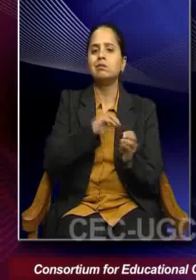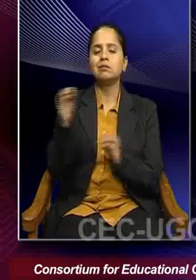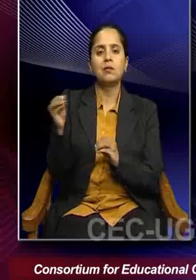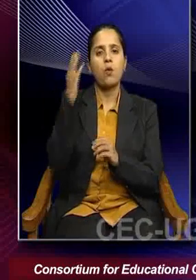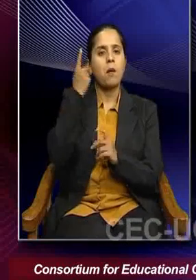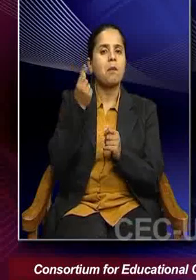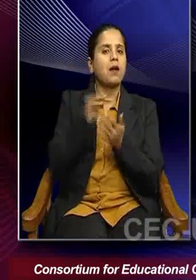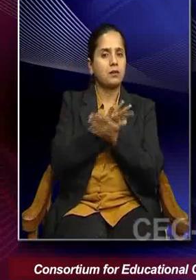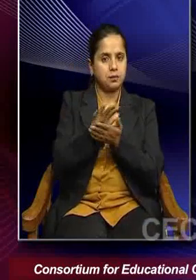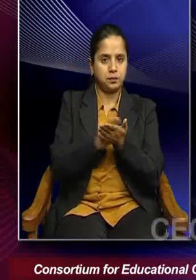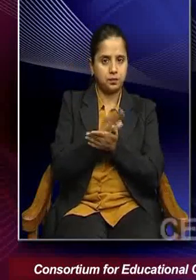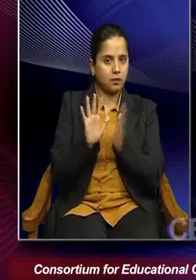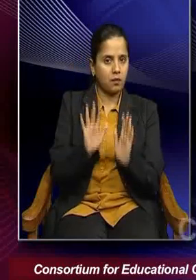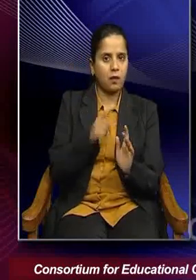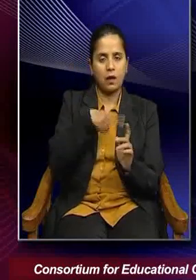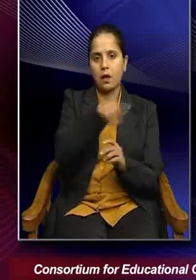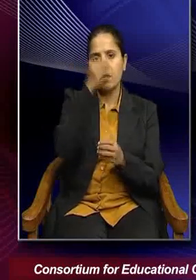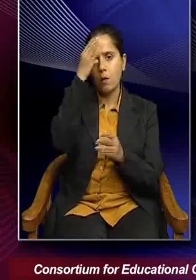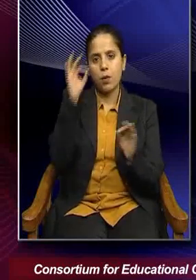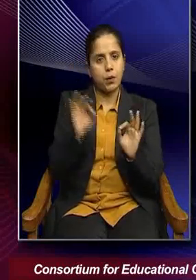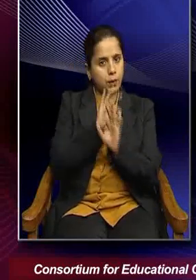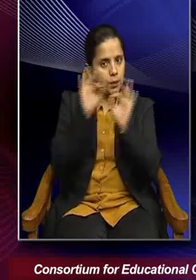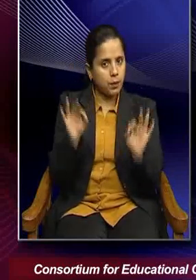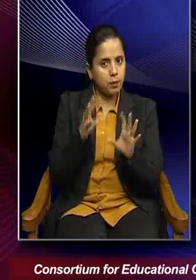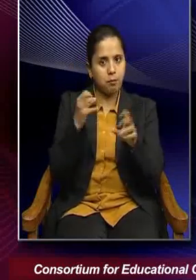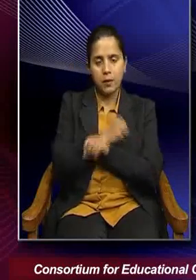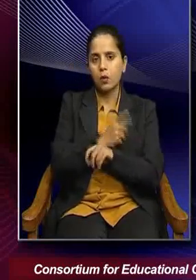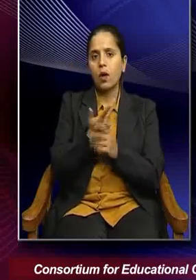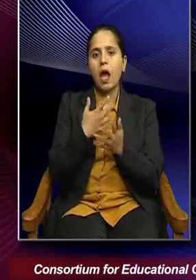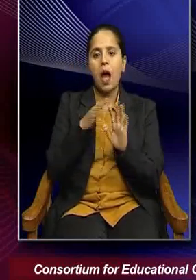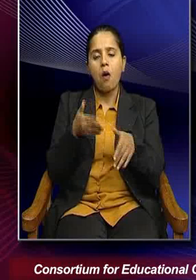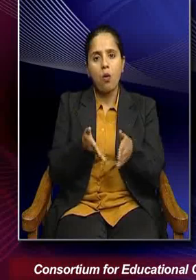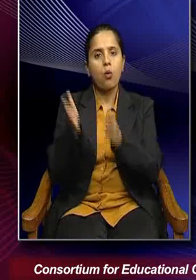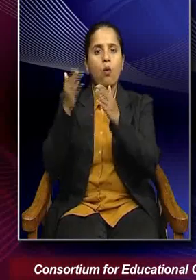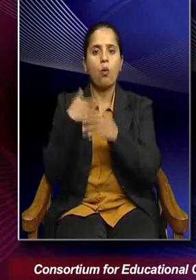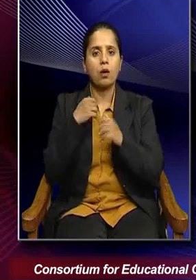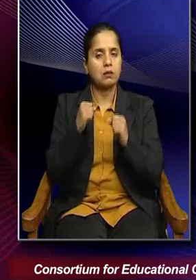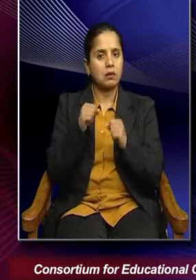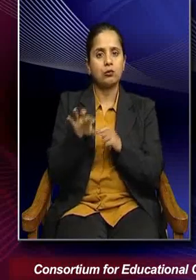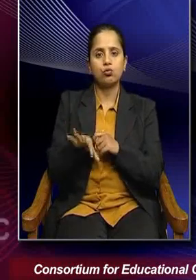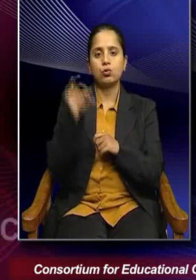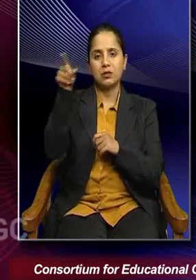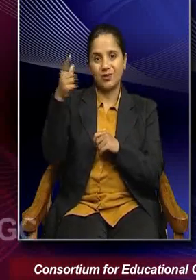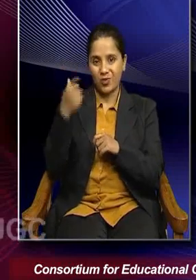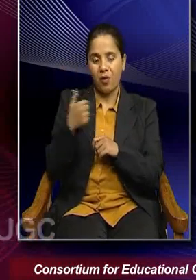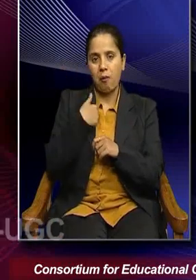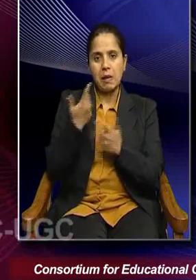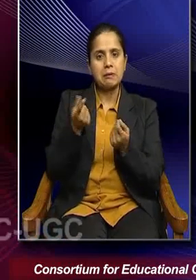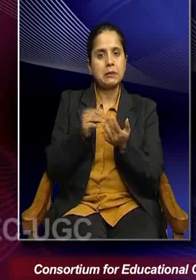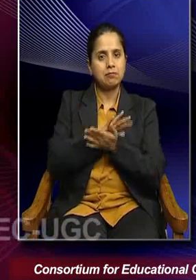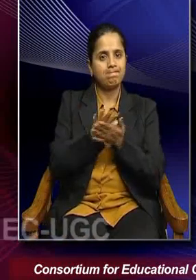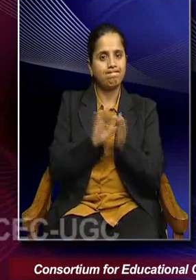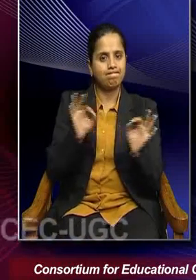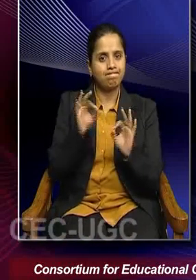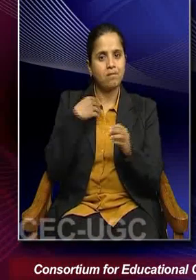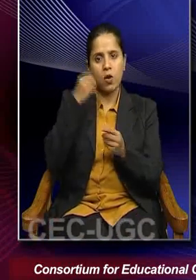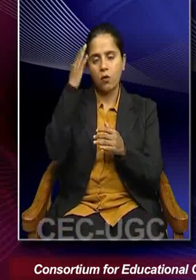largely because they do not have information or means to make a conscious choice to, you know, whether they want to live here or